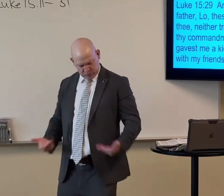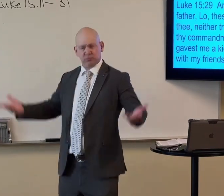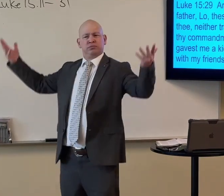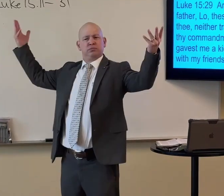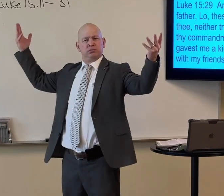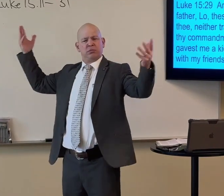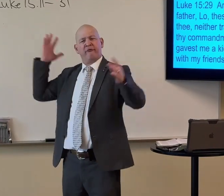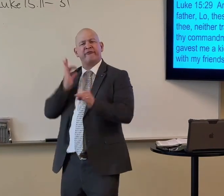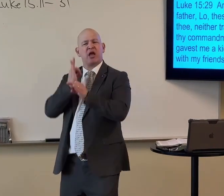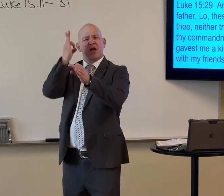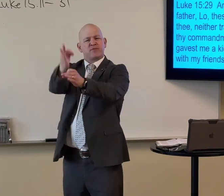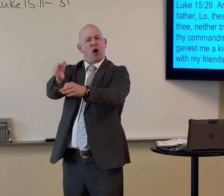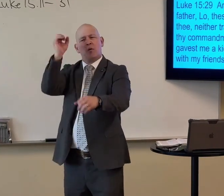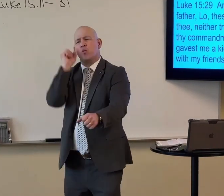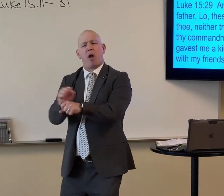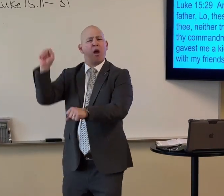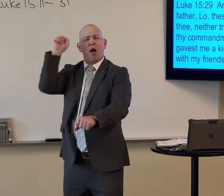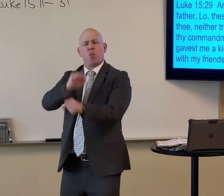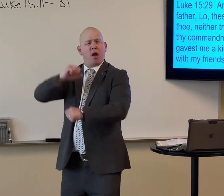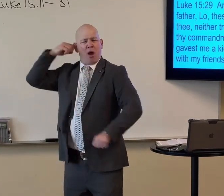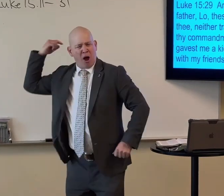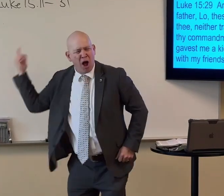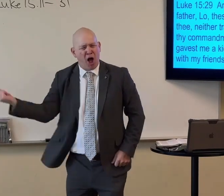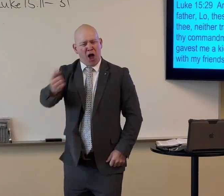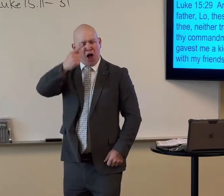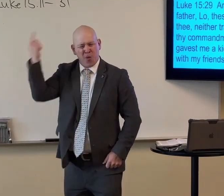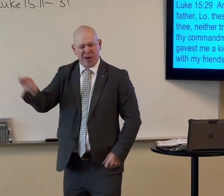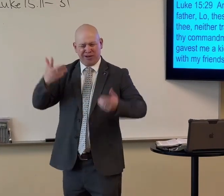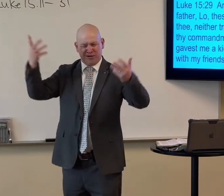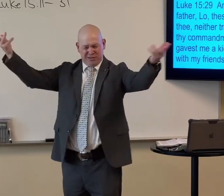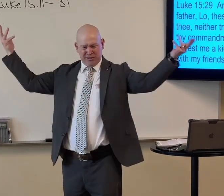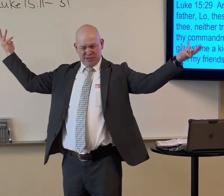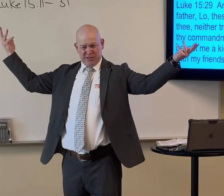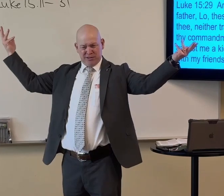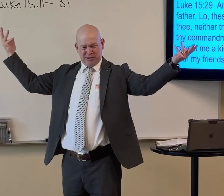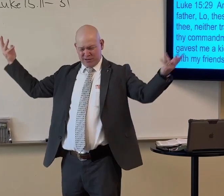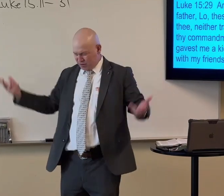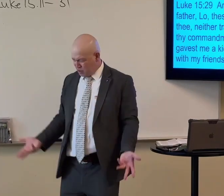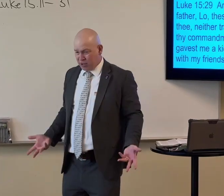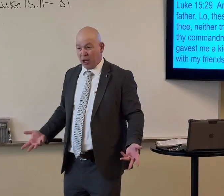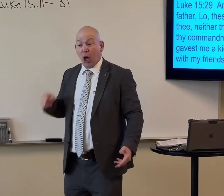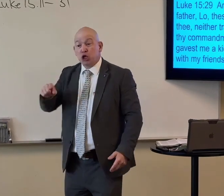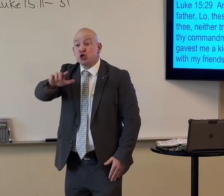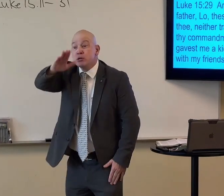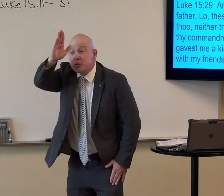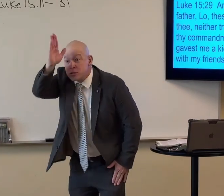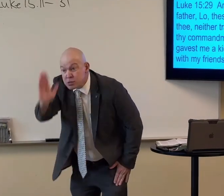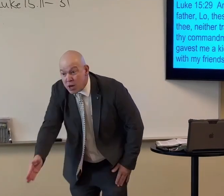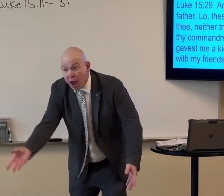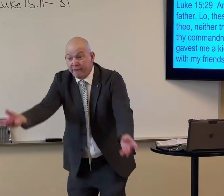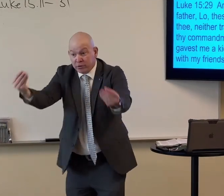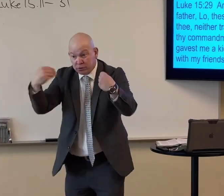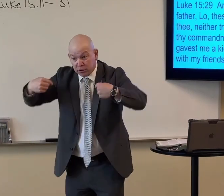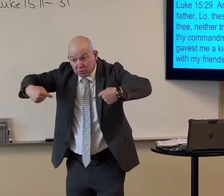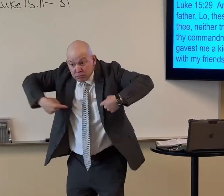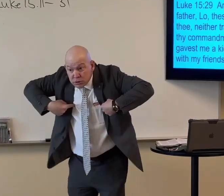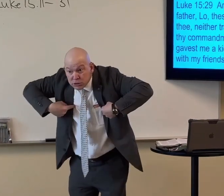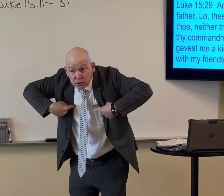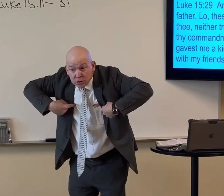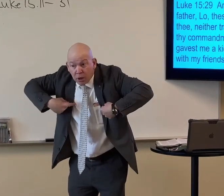perfect I am? All the time. Faithful all the time. Don't you notice me? And yet you've never